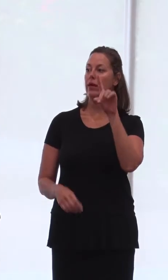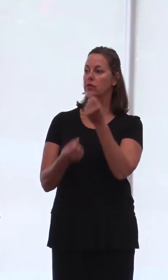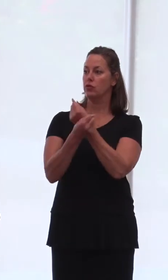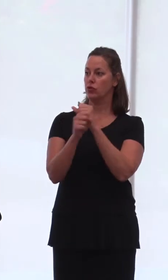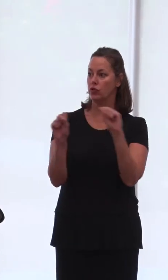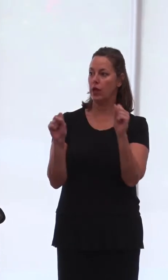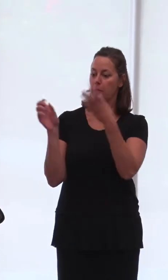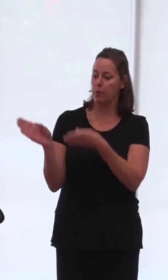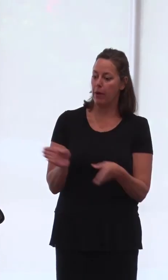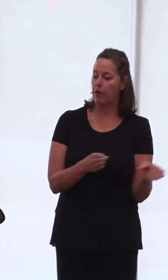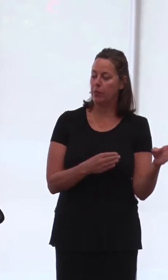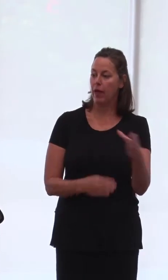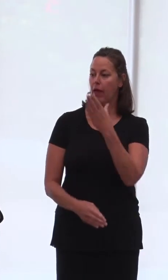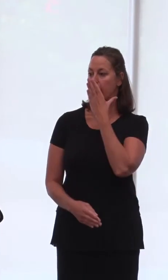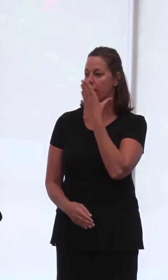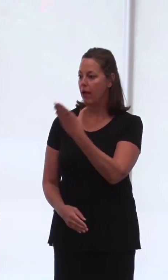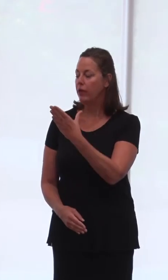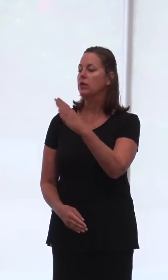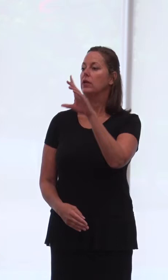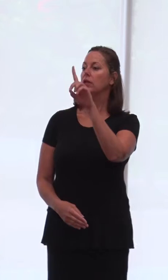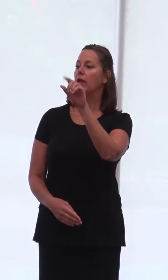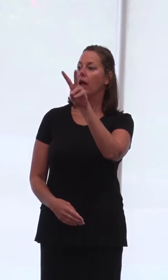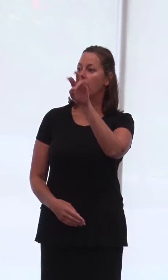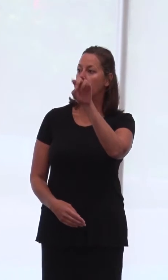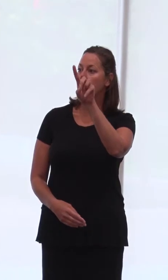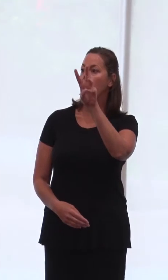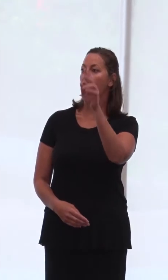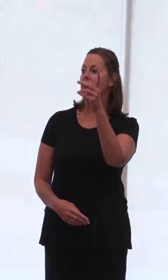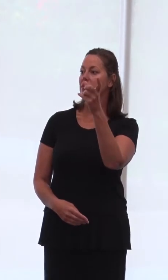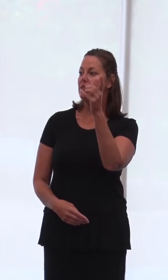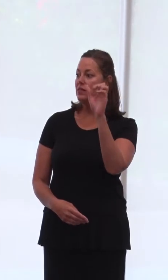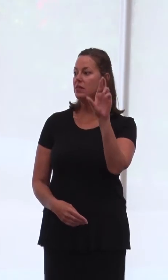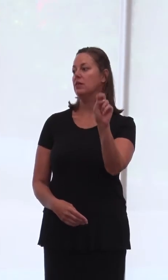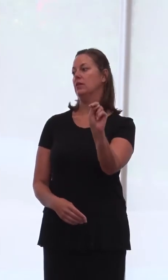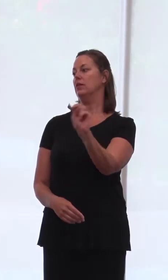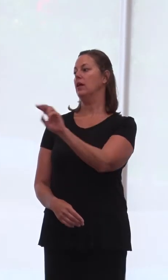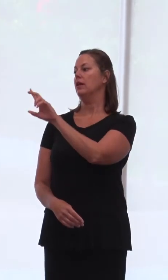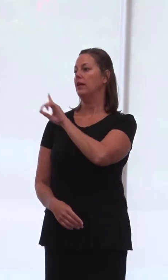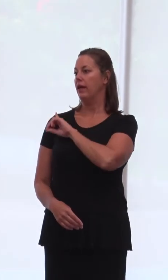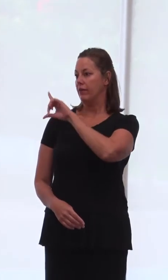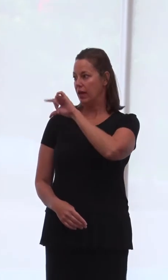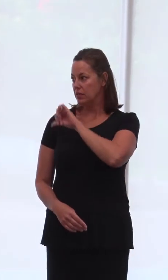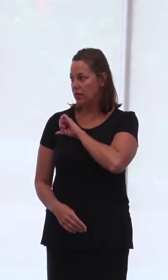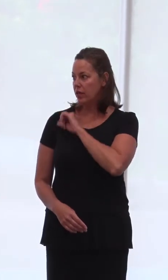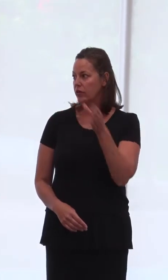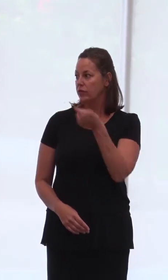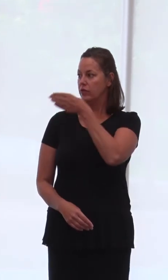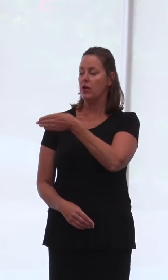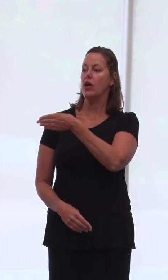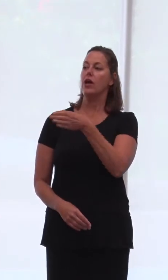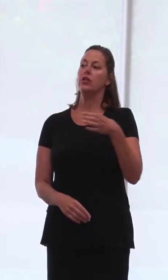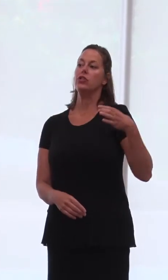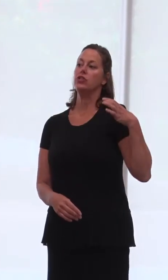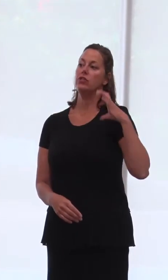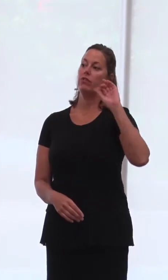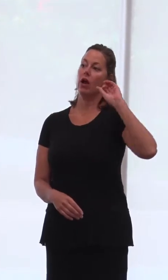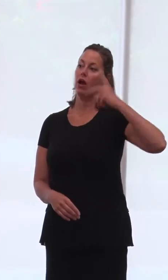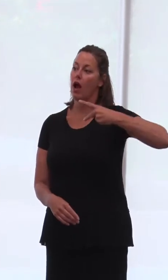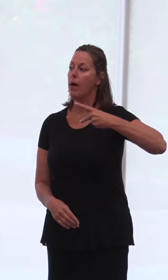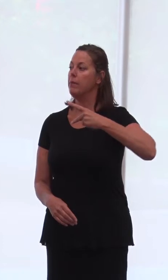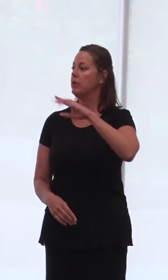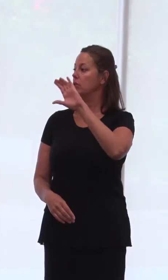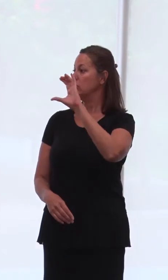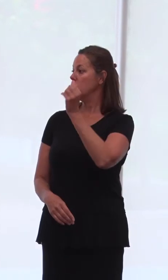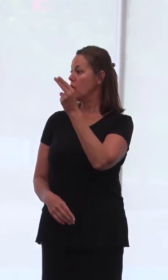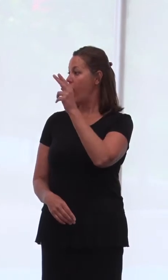Weinstein, the Attorney General Chris Perino, Director Alexander, and of course Chief Kopp for being here today. Chancellor,